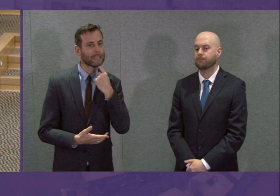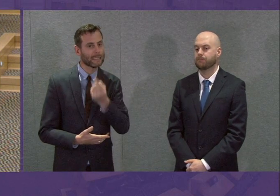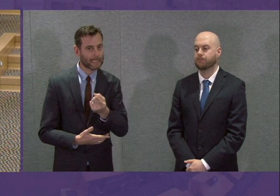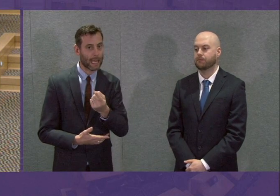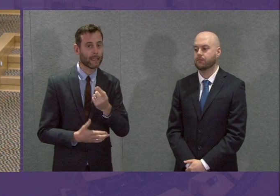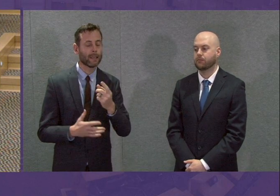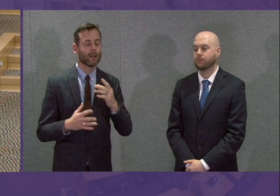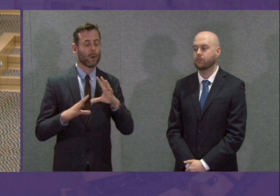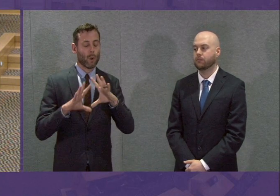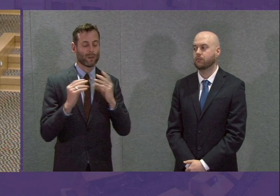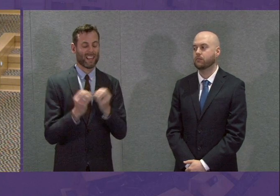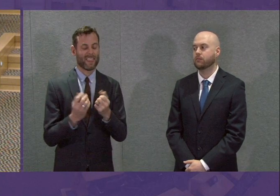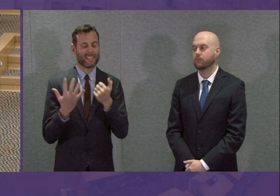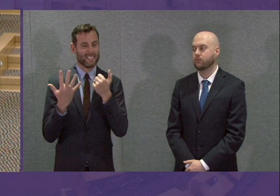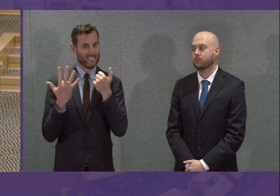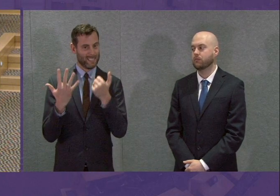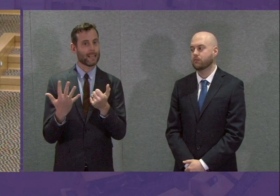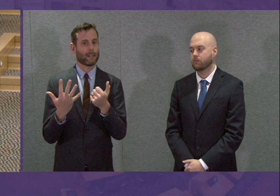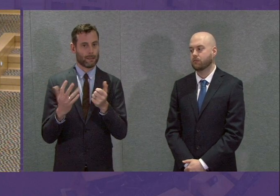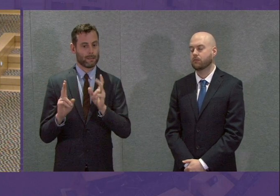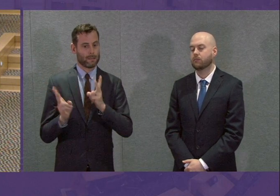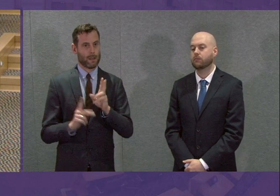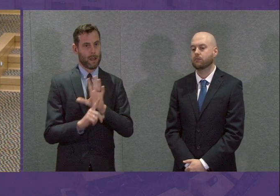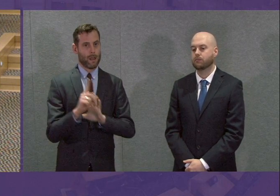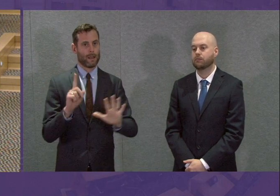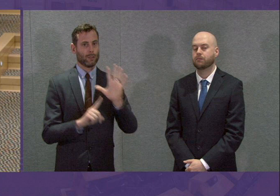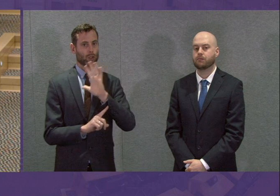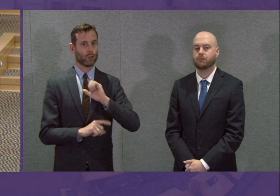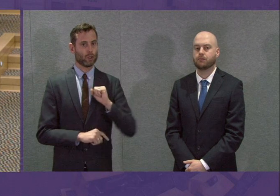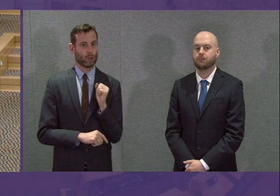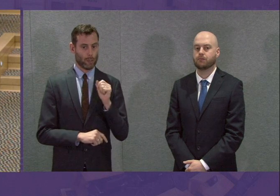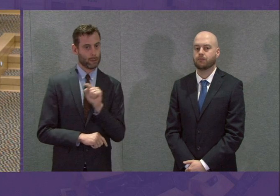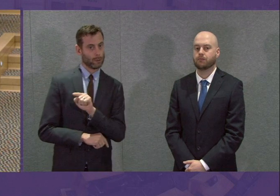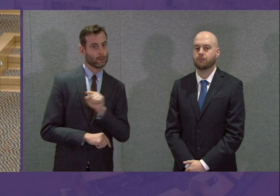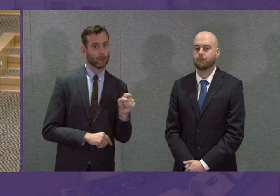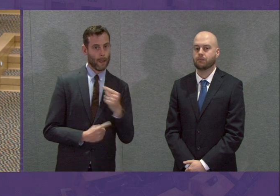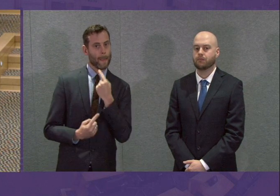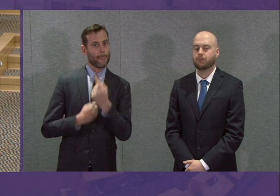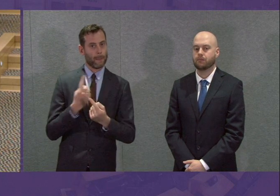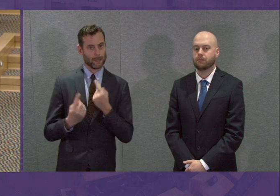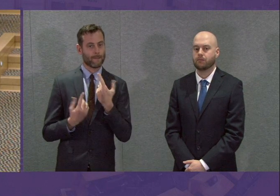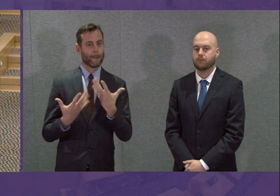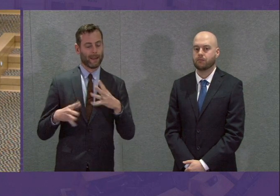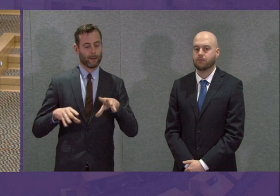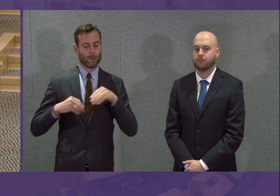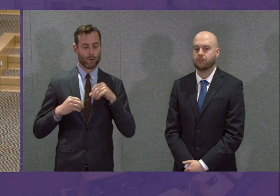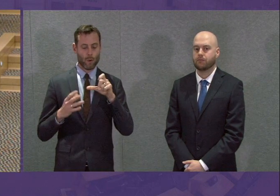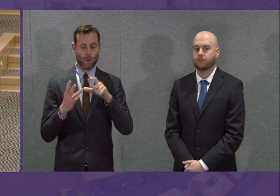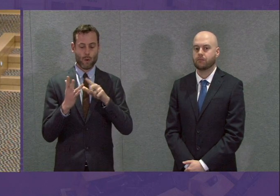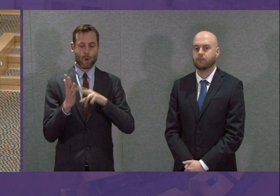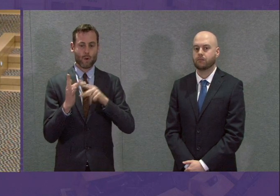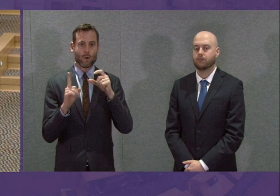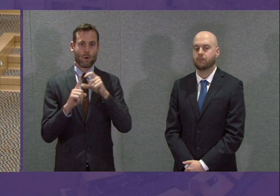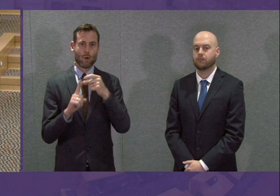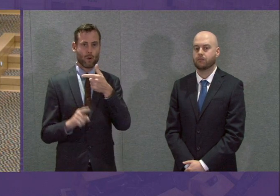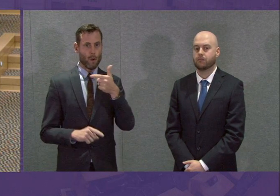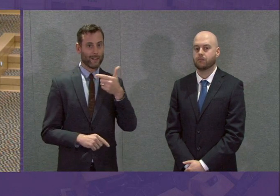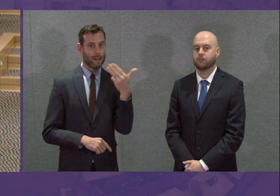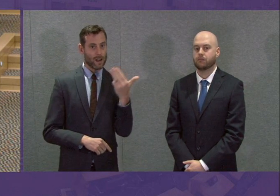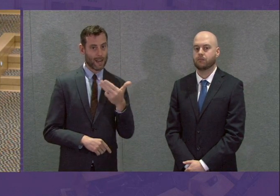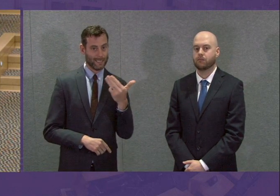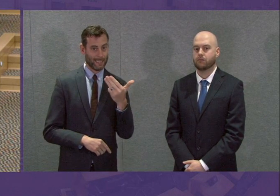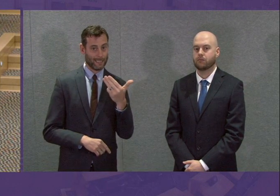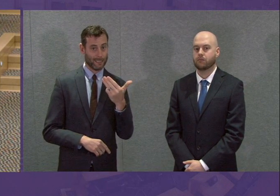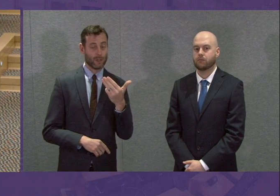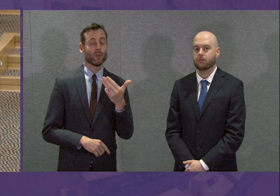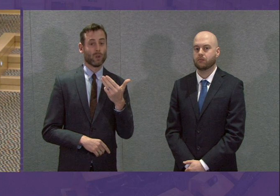six reported deaths of patients in Scotland who had tested positive for COVID-19. That's an increase of three from yesterday, and I